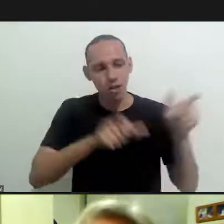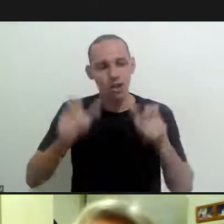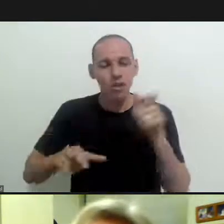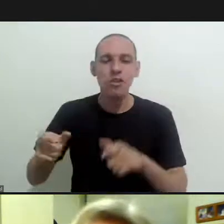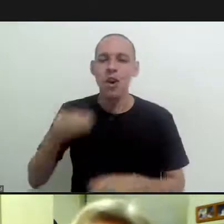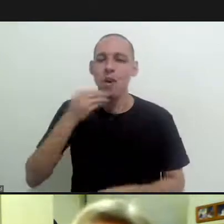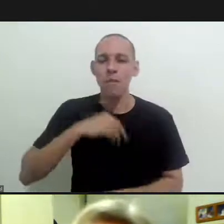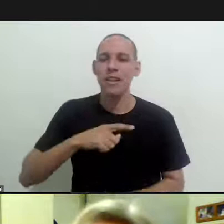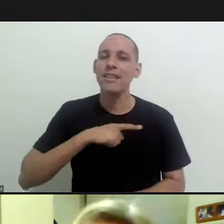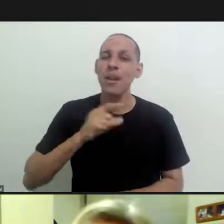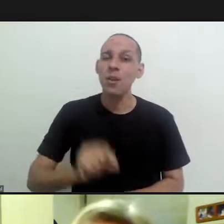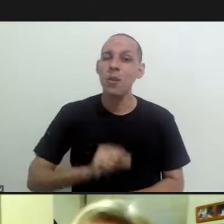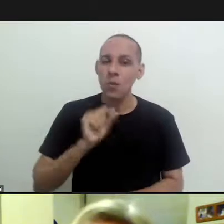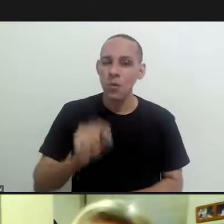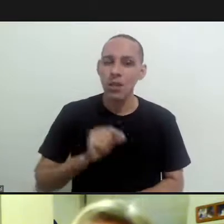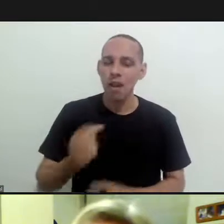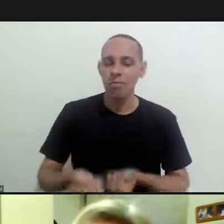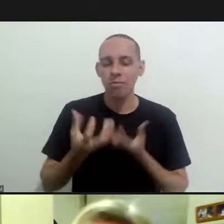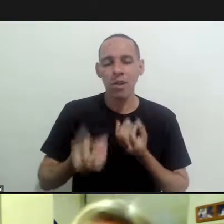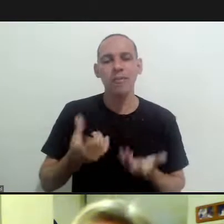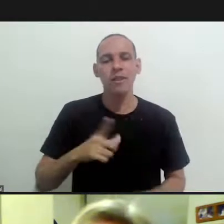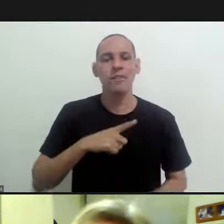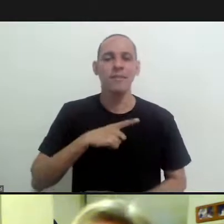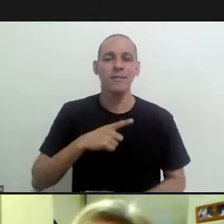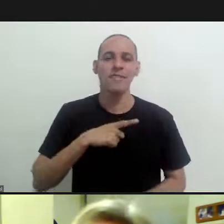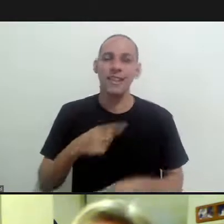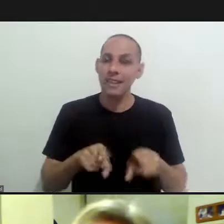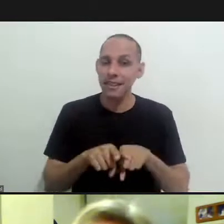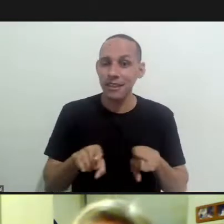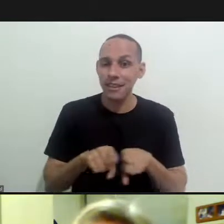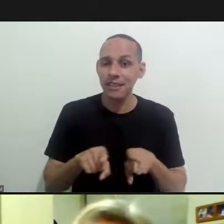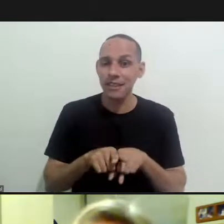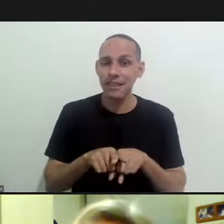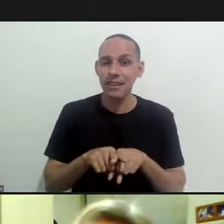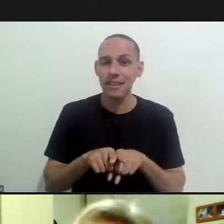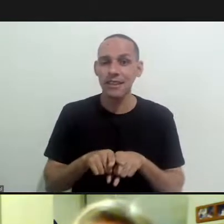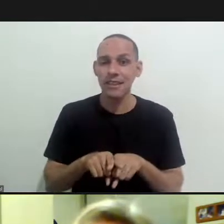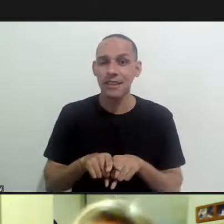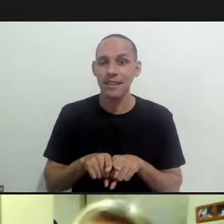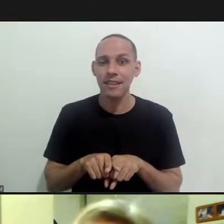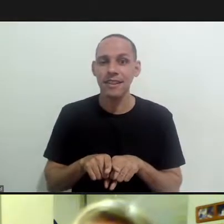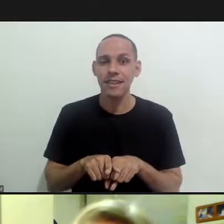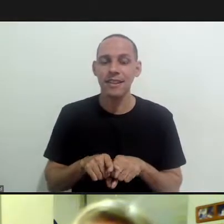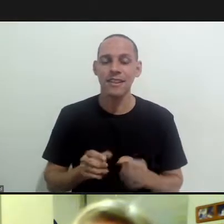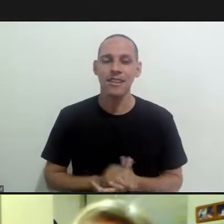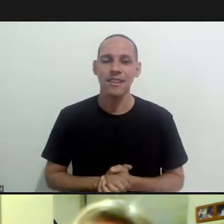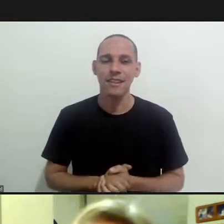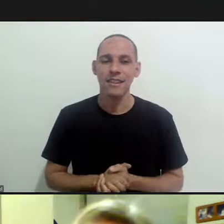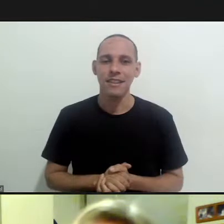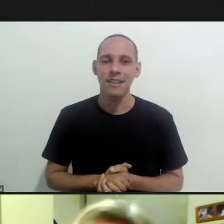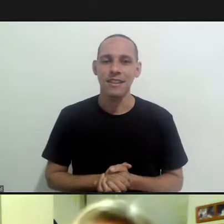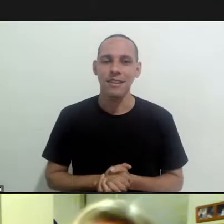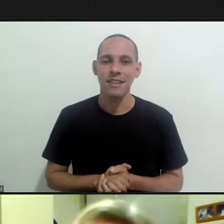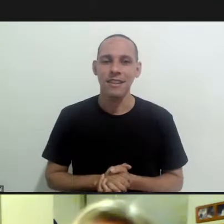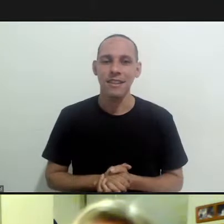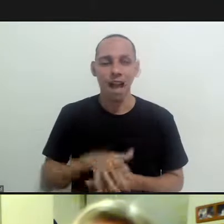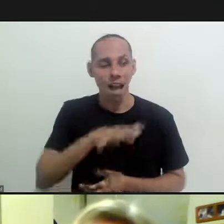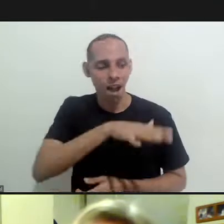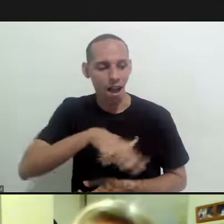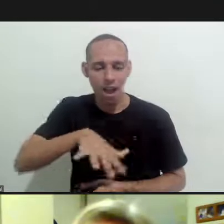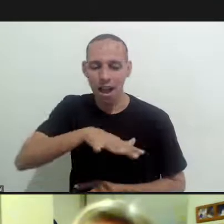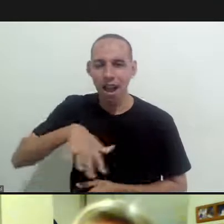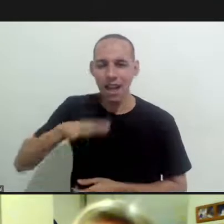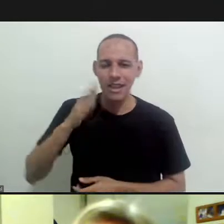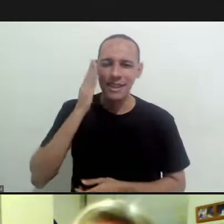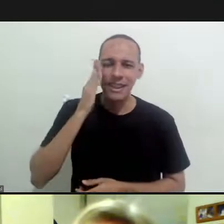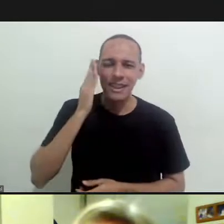people the opportunity to have the information and to therefore be able to